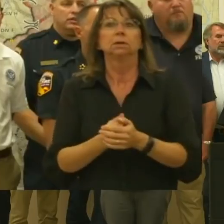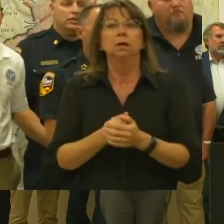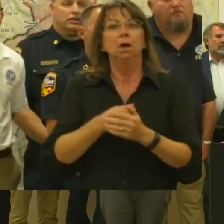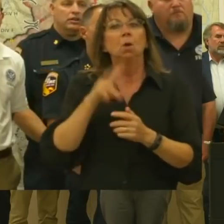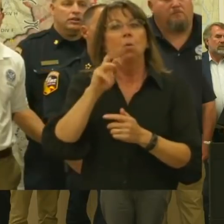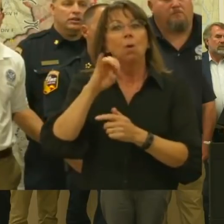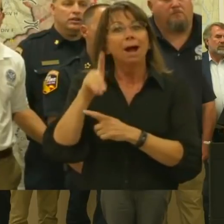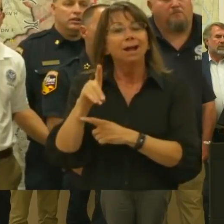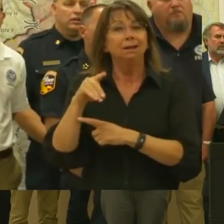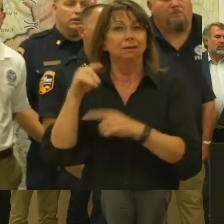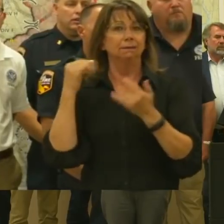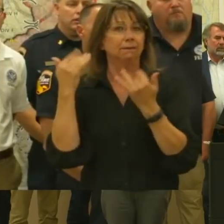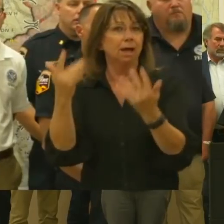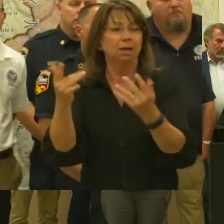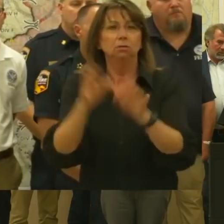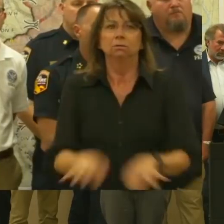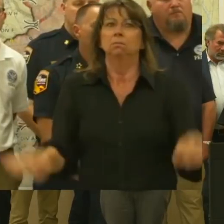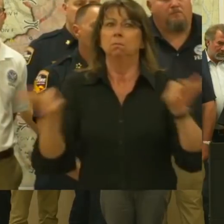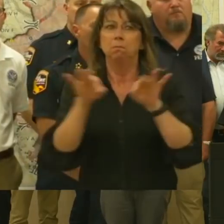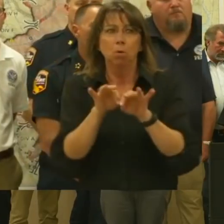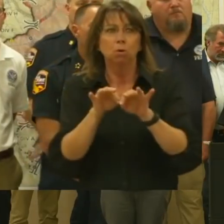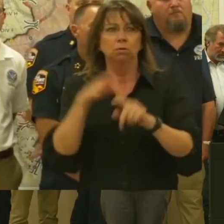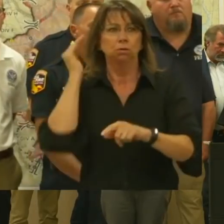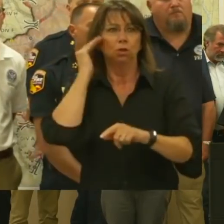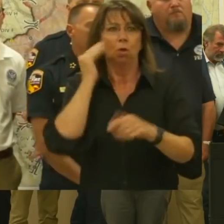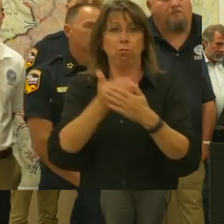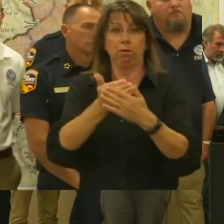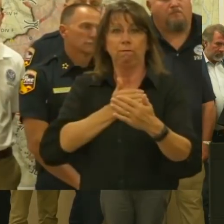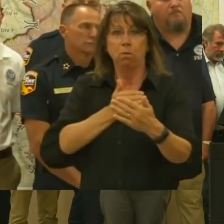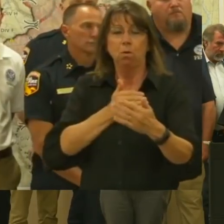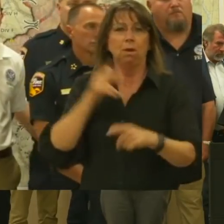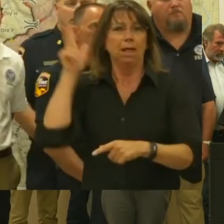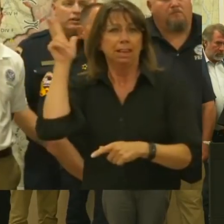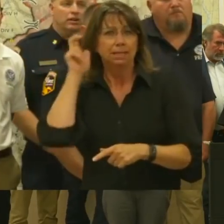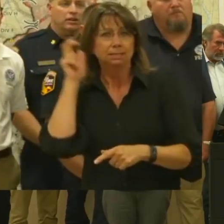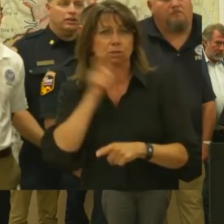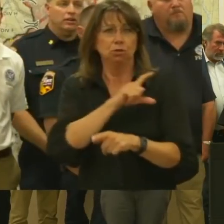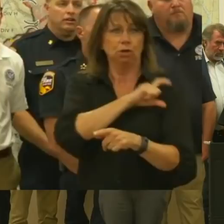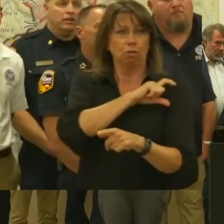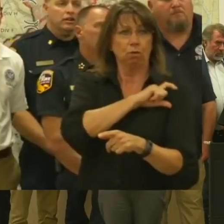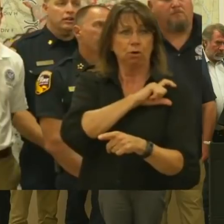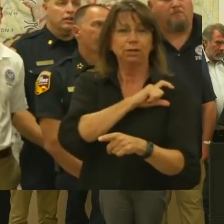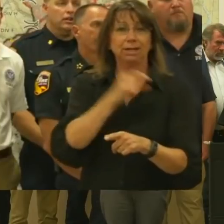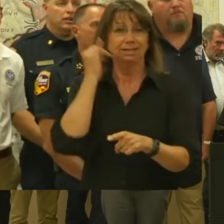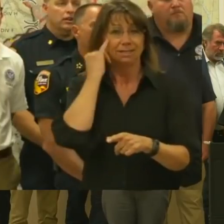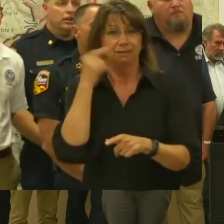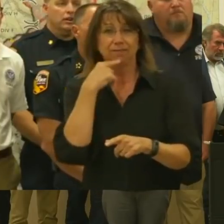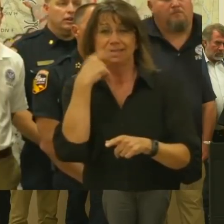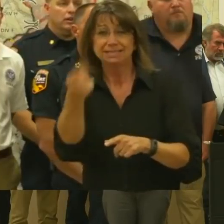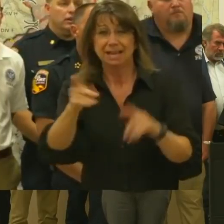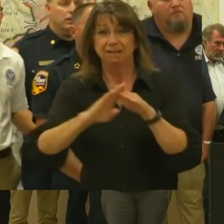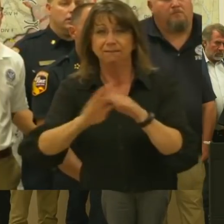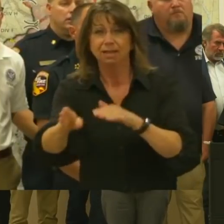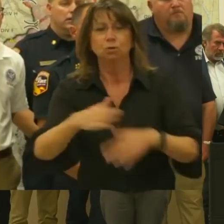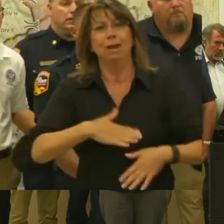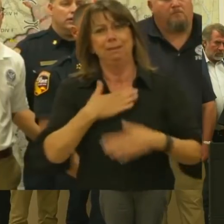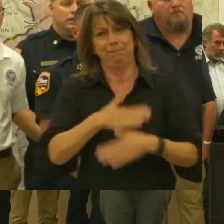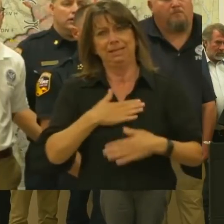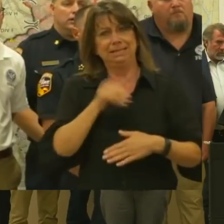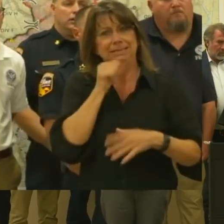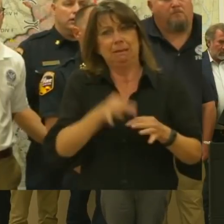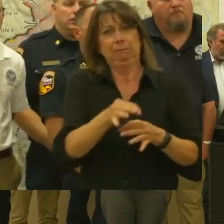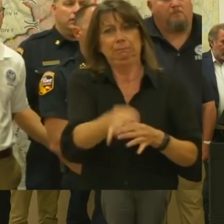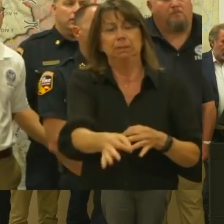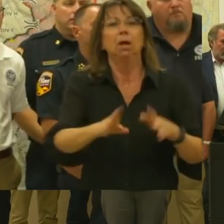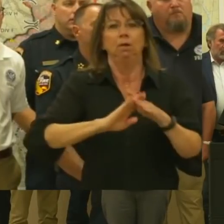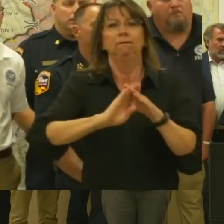key to protecting yourself and your family. Listen to local authorities, follow their instructions about evacuations, but please don't wait until